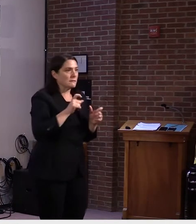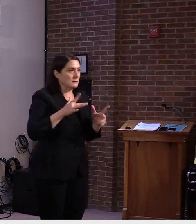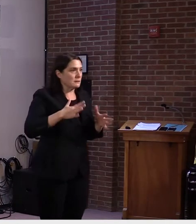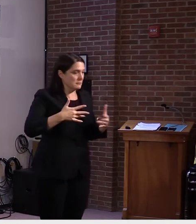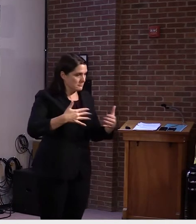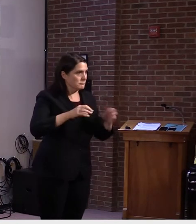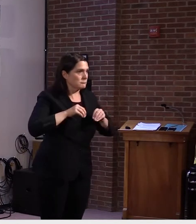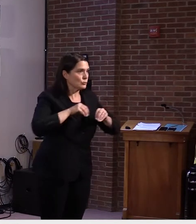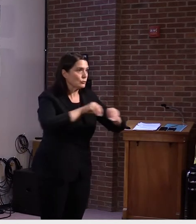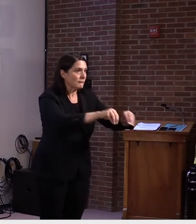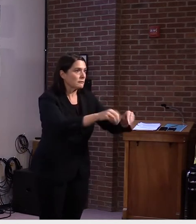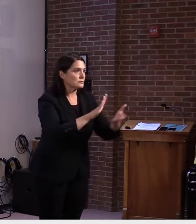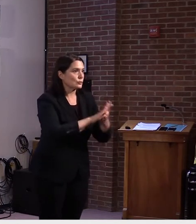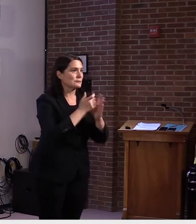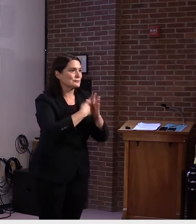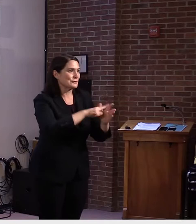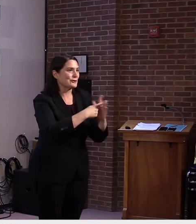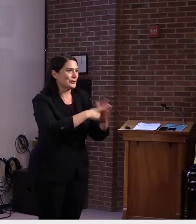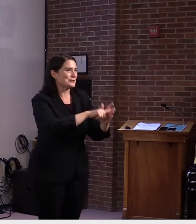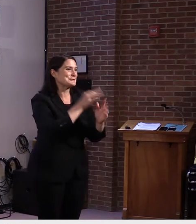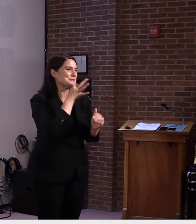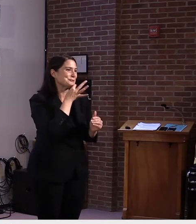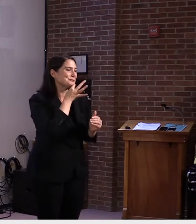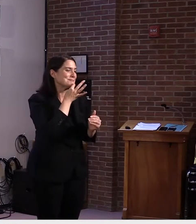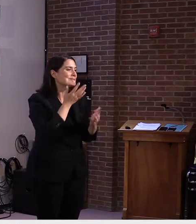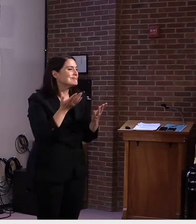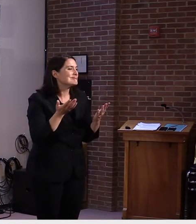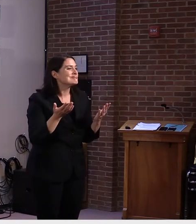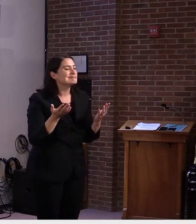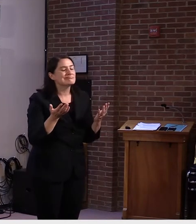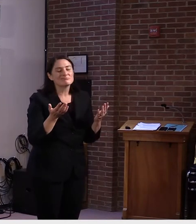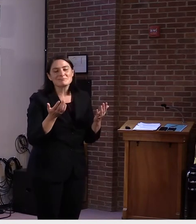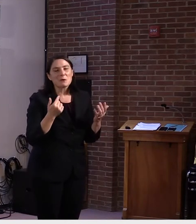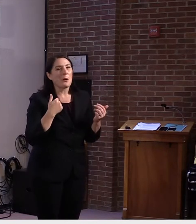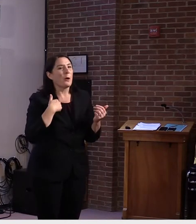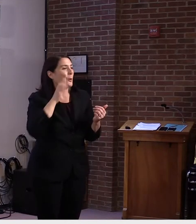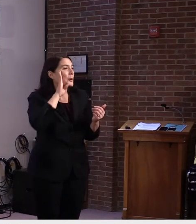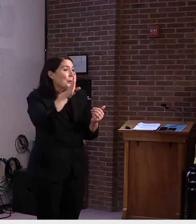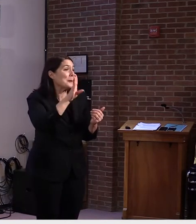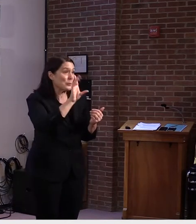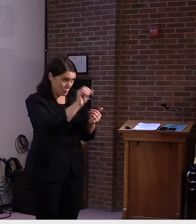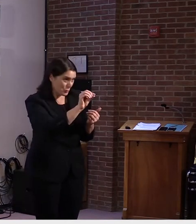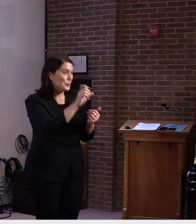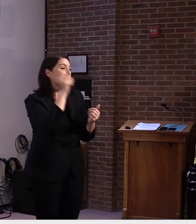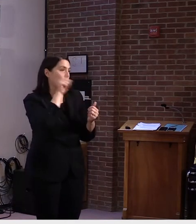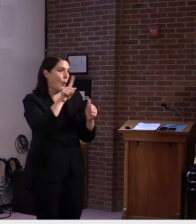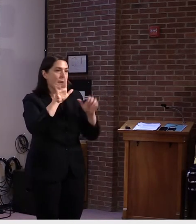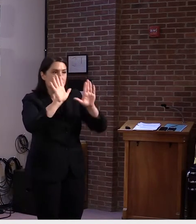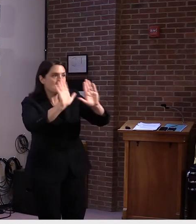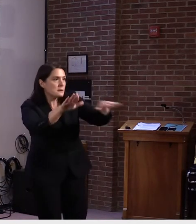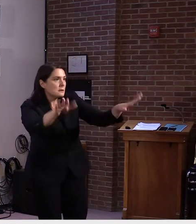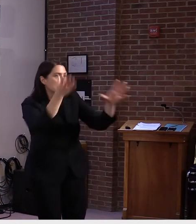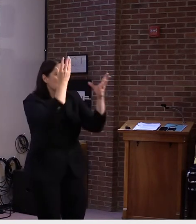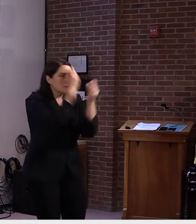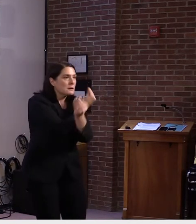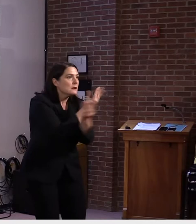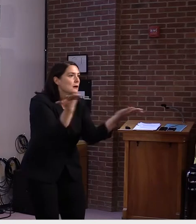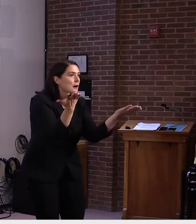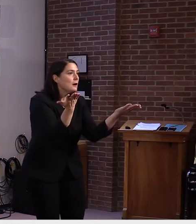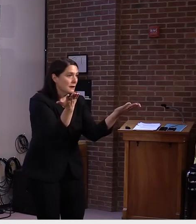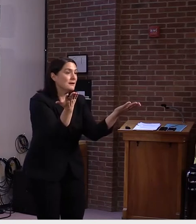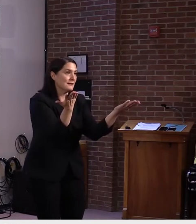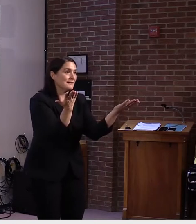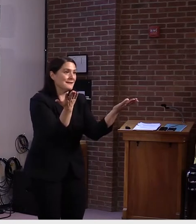place. And, uh, and we'll do that. We'll do both in terms of reach out, in terms of letting people know.